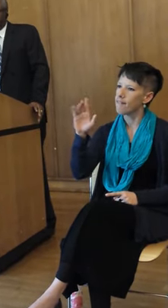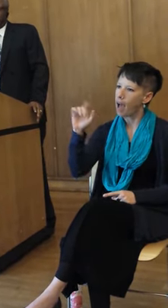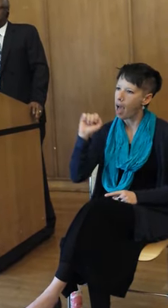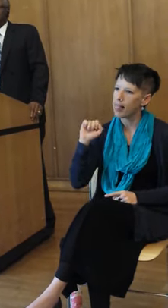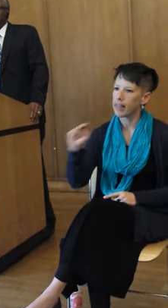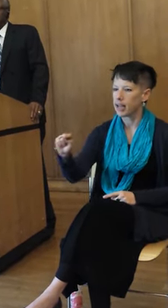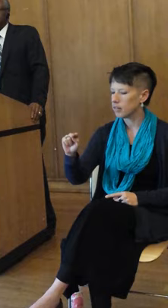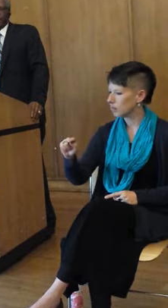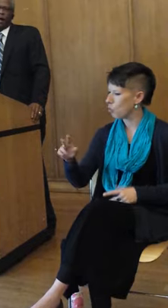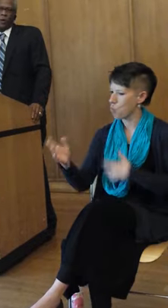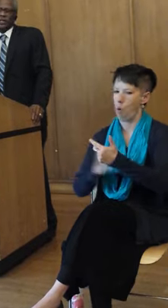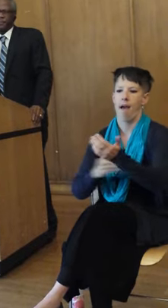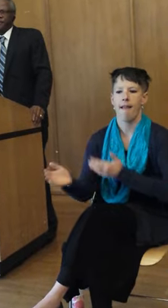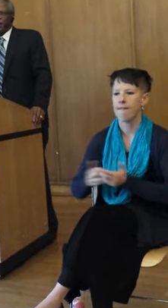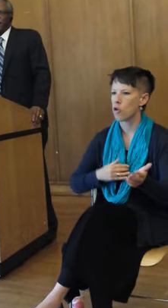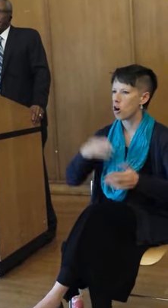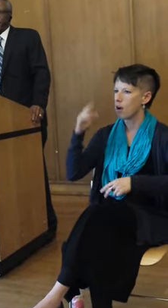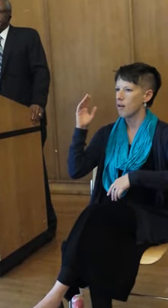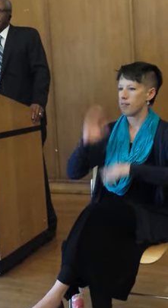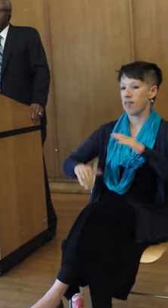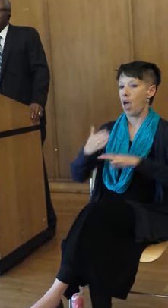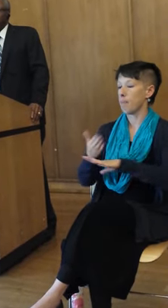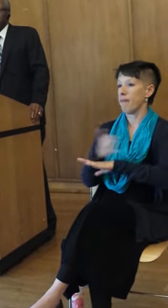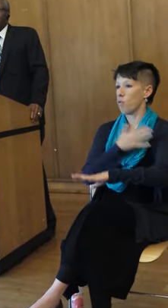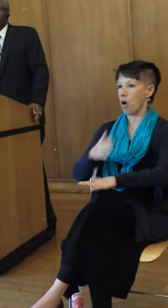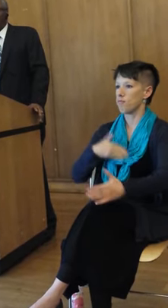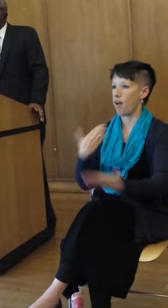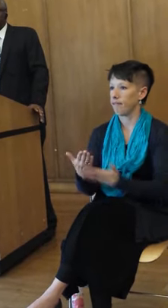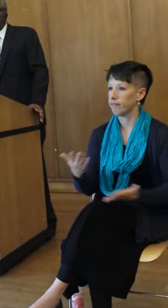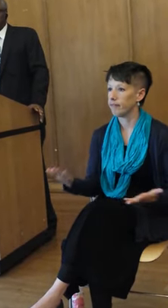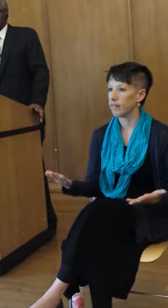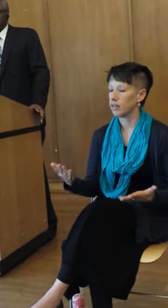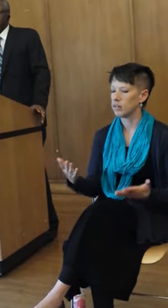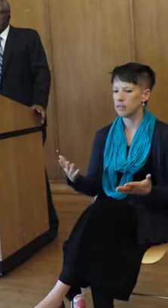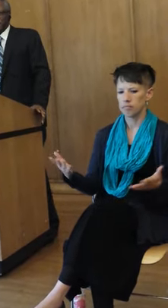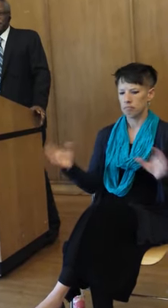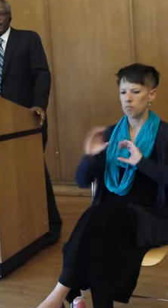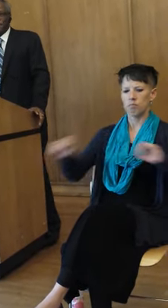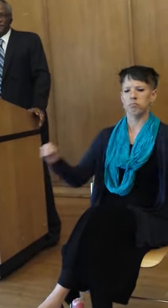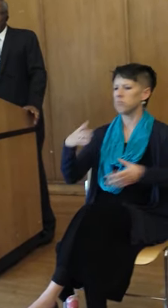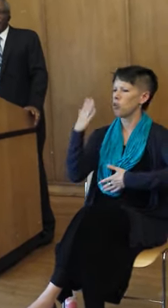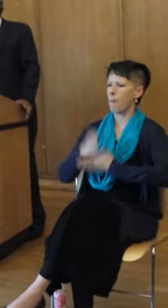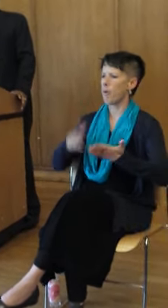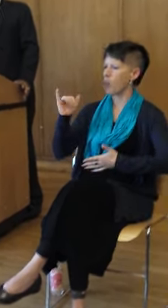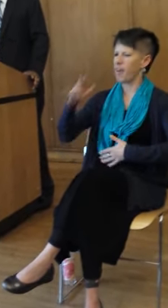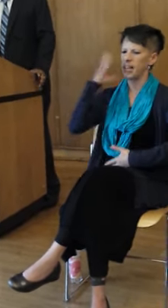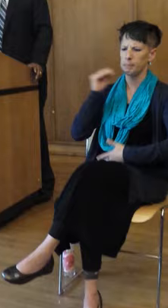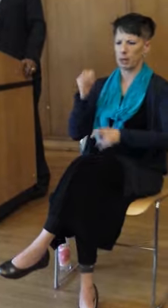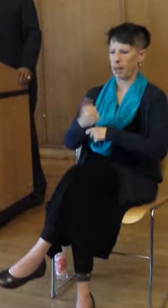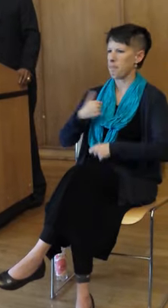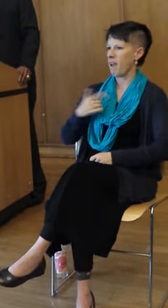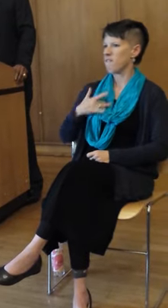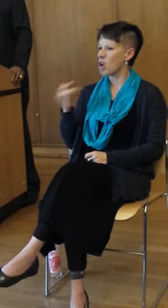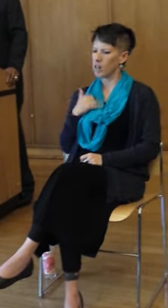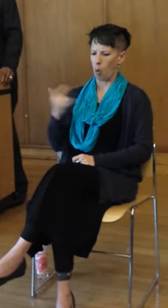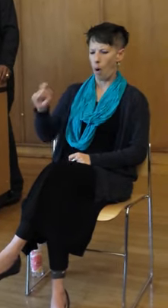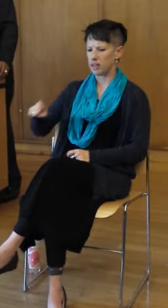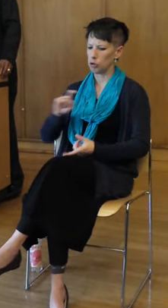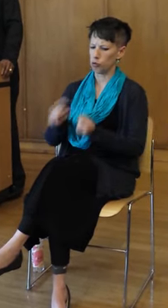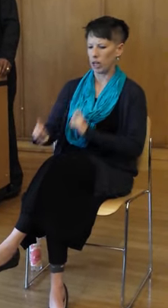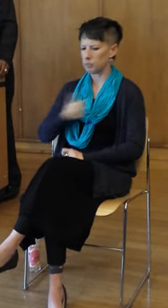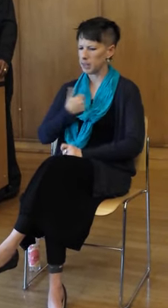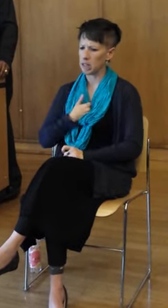greater whatever than I was before I left. No part of that experience made me feel like I needed to change.